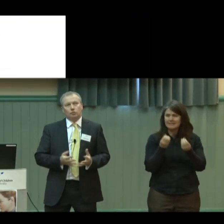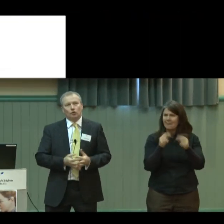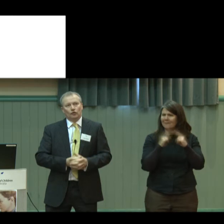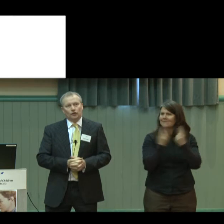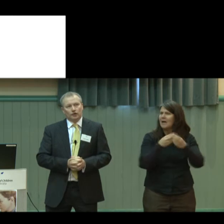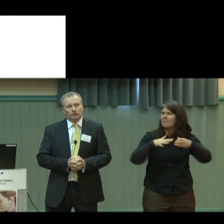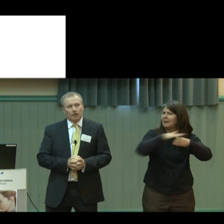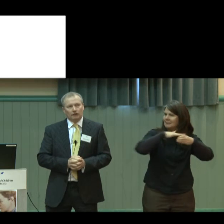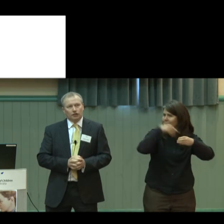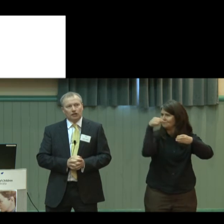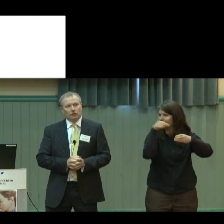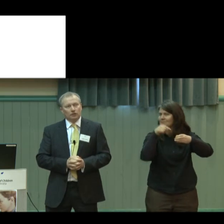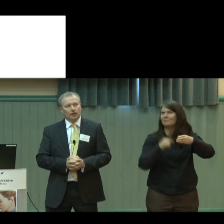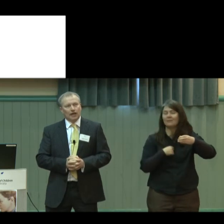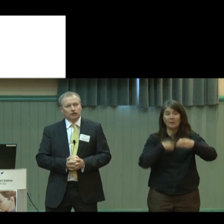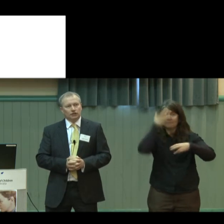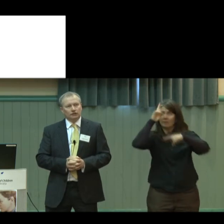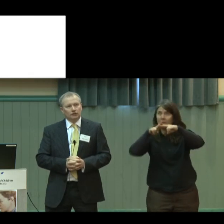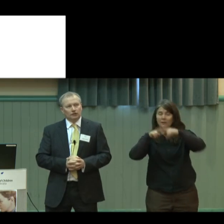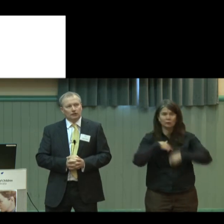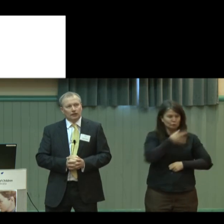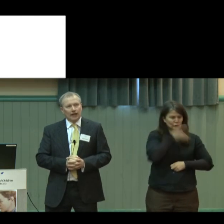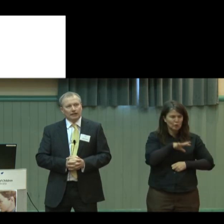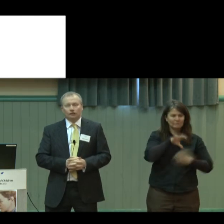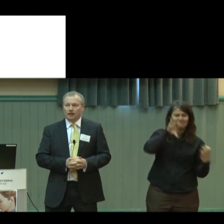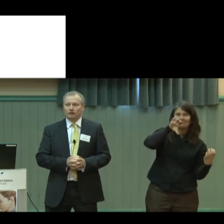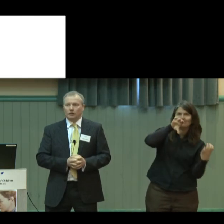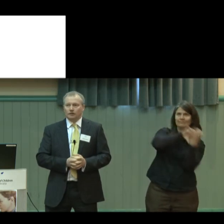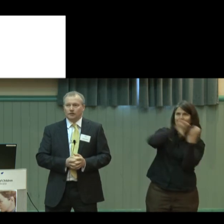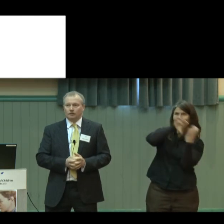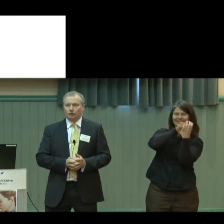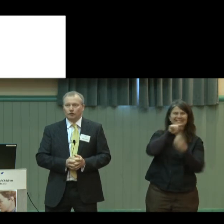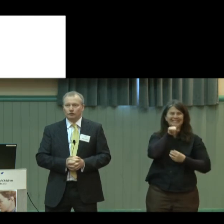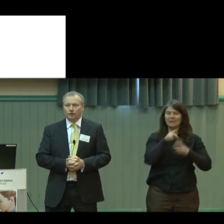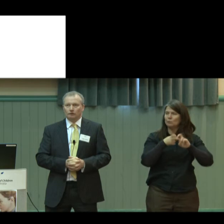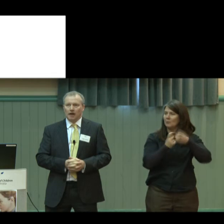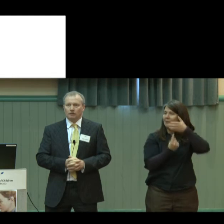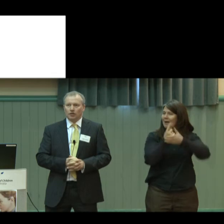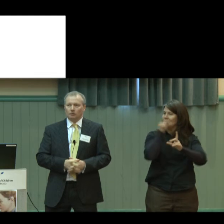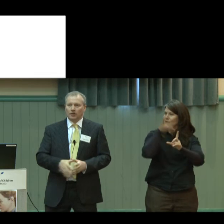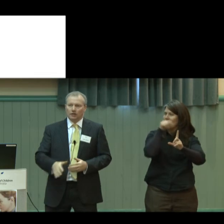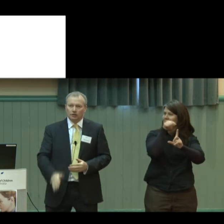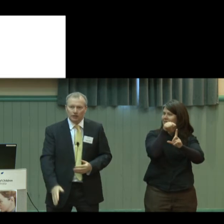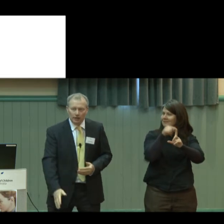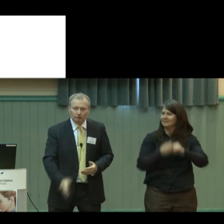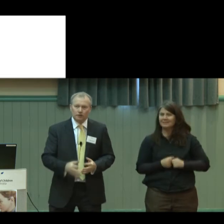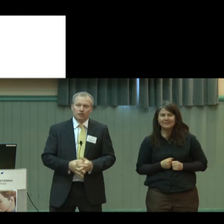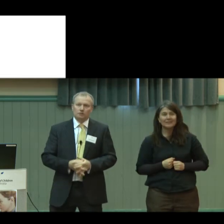important that parent-child communication can create difficulties for you. So if parent-child communication in infancy is